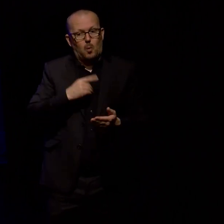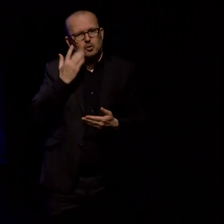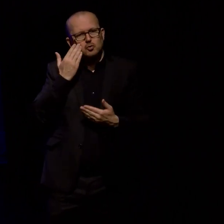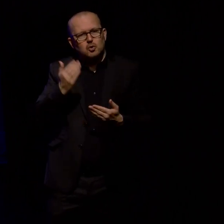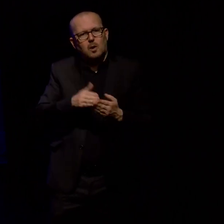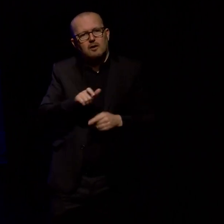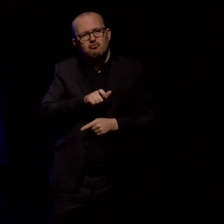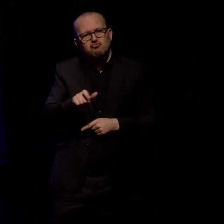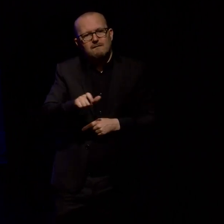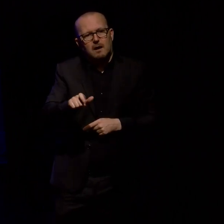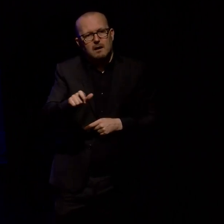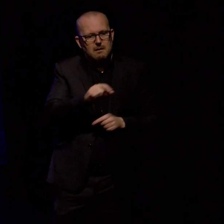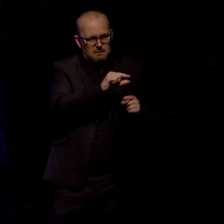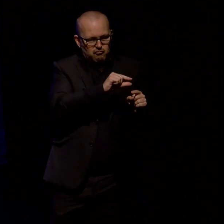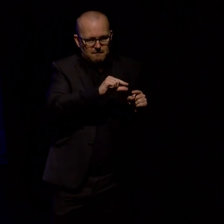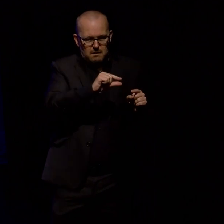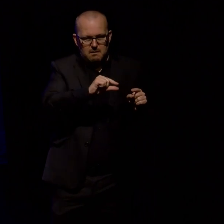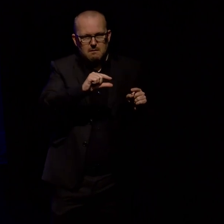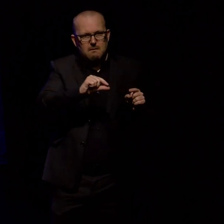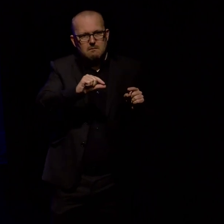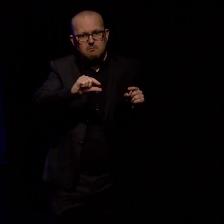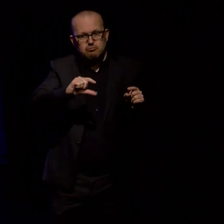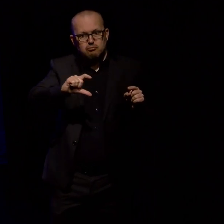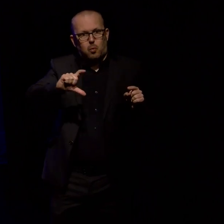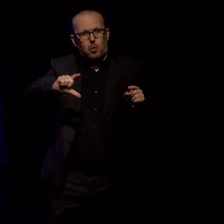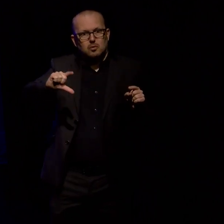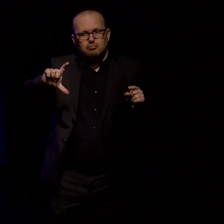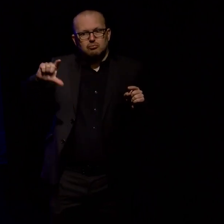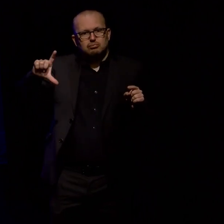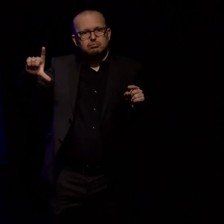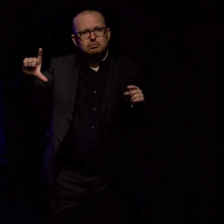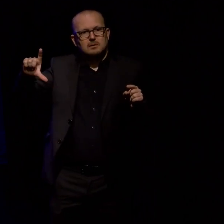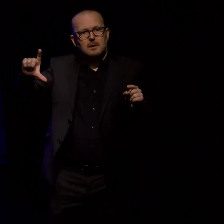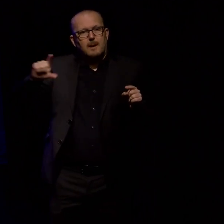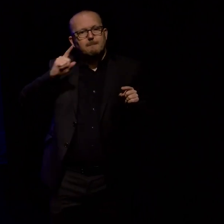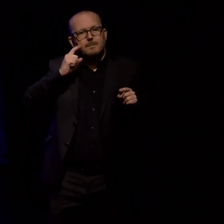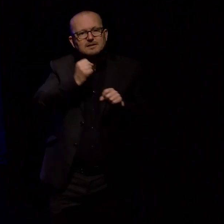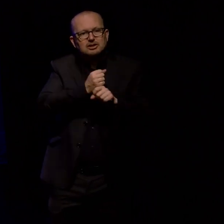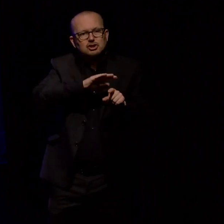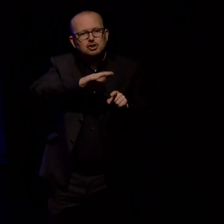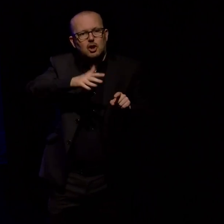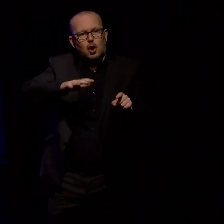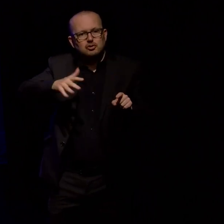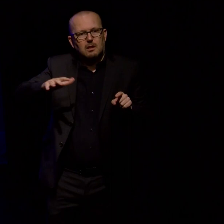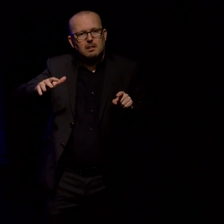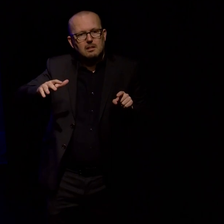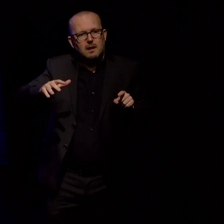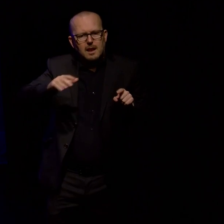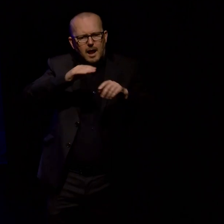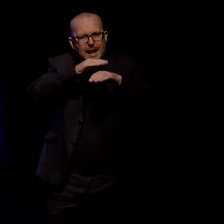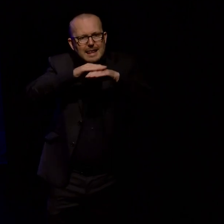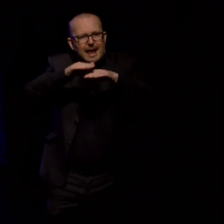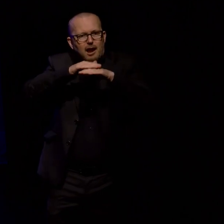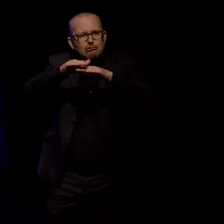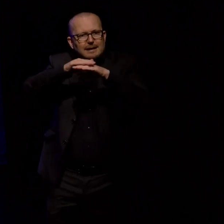broader and deeper as it travels but I also wanted to suggest geological deposition, the accumulation and layering of